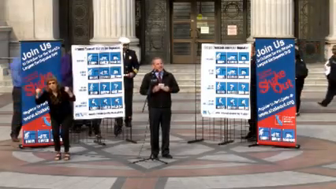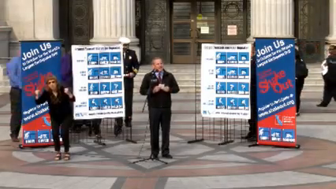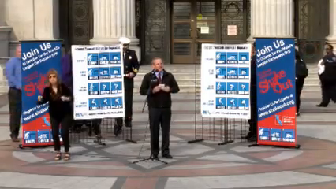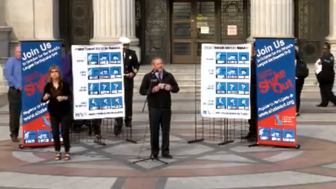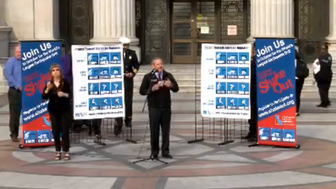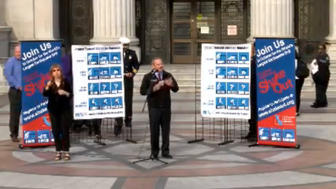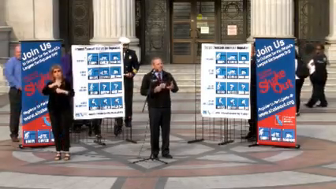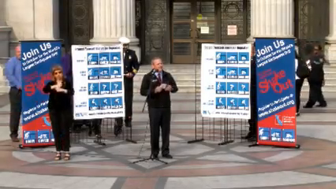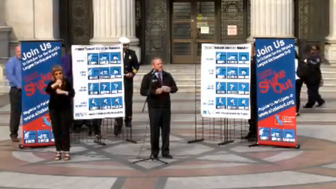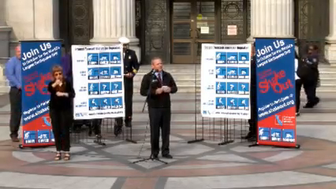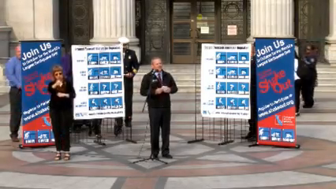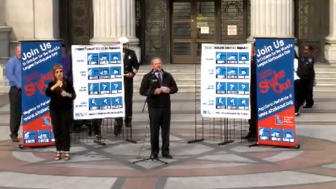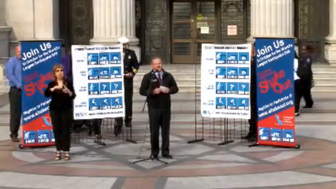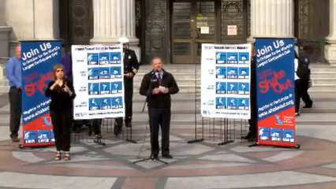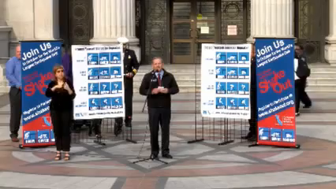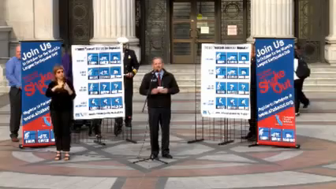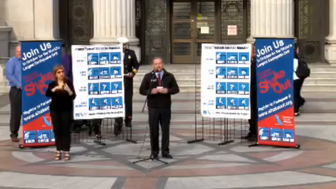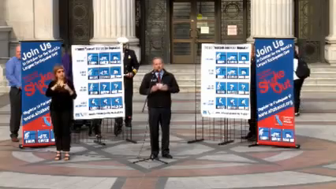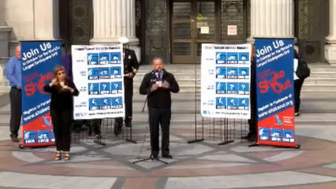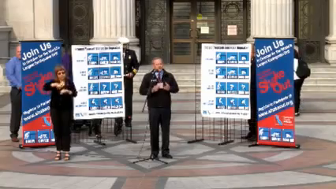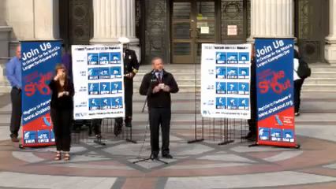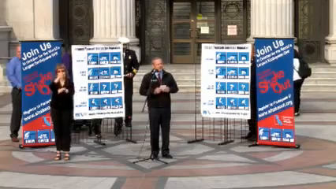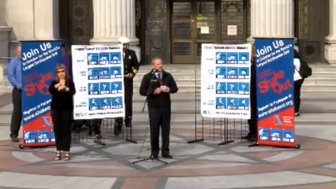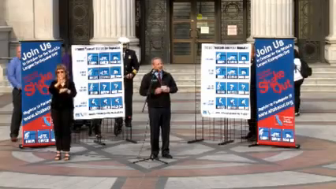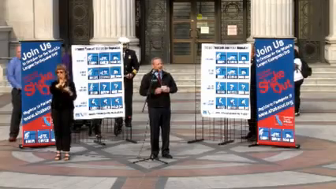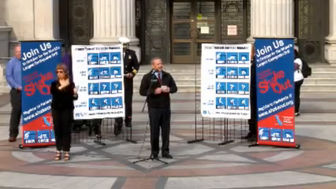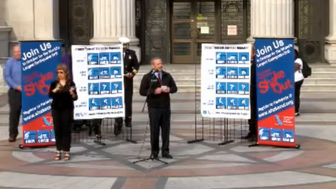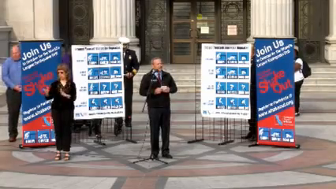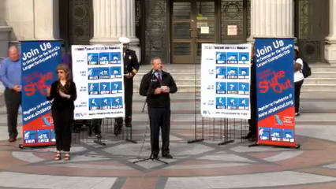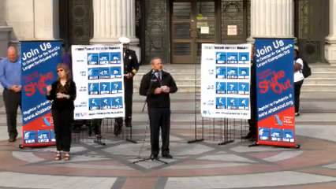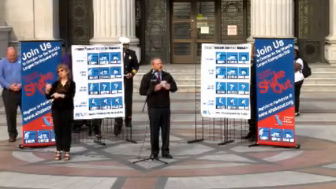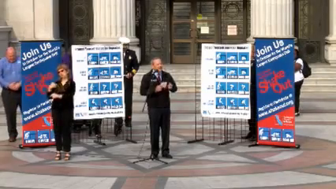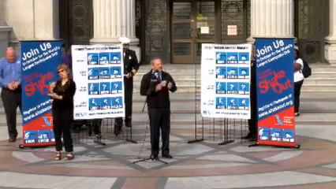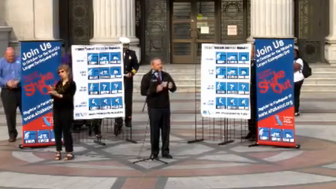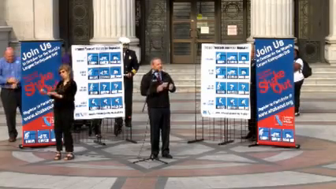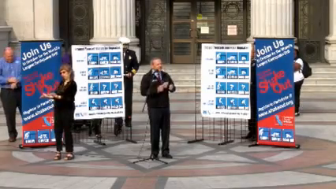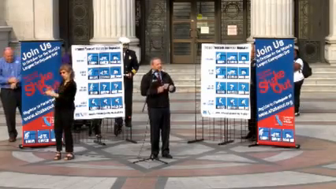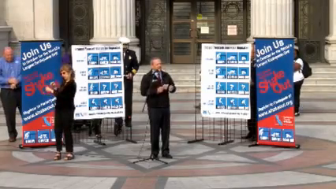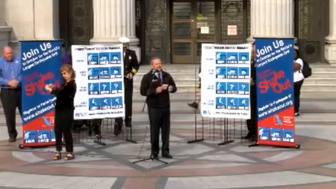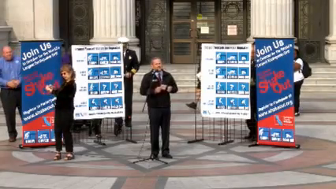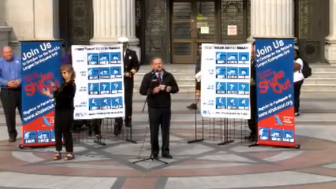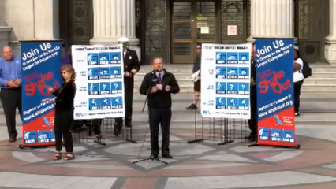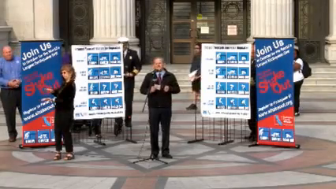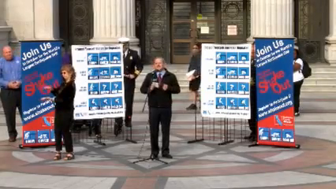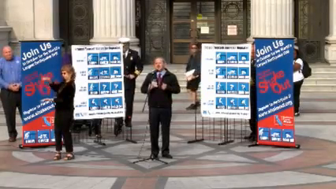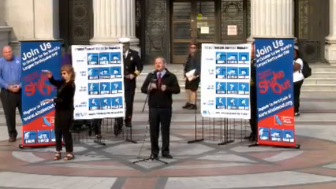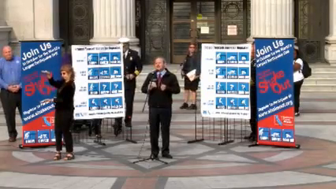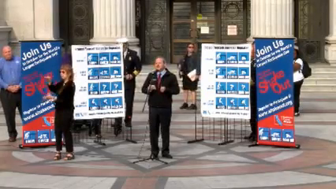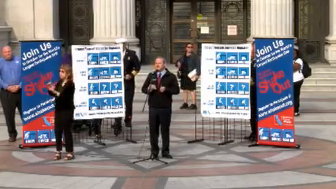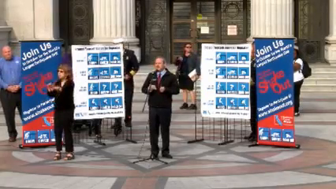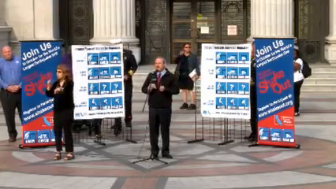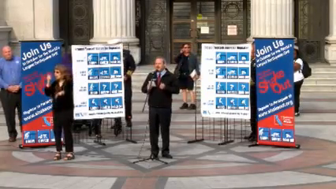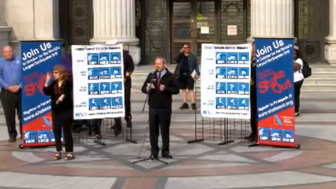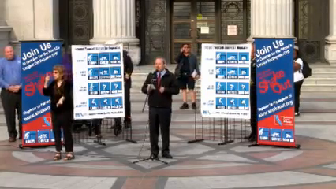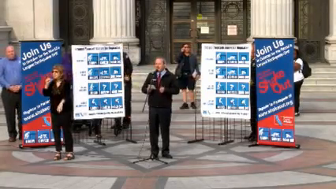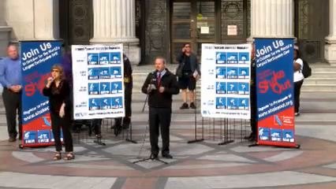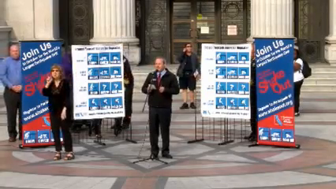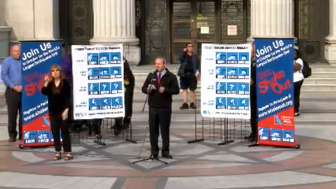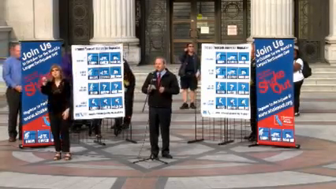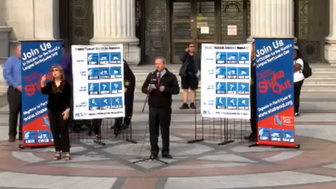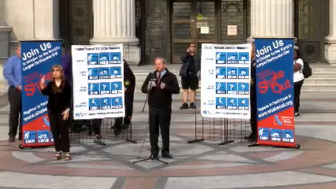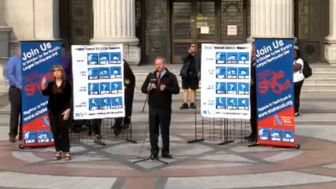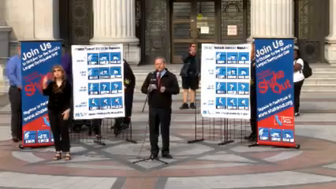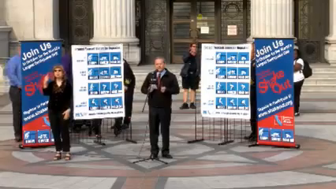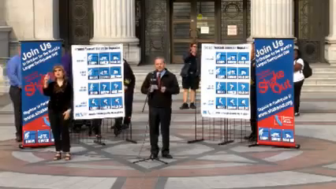and then implementing your plan, using your supplies. We have to understand that this is not just a government